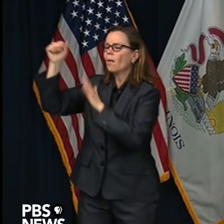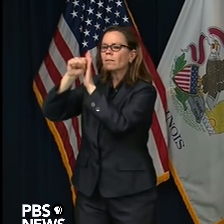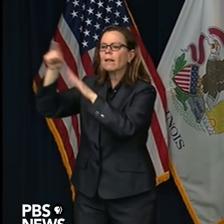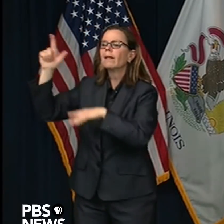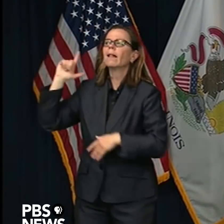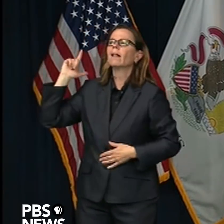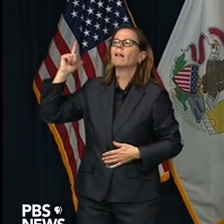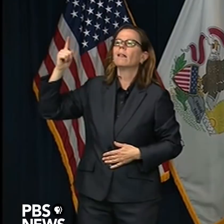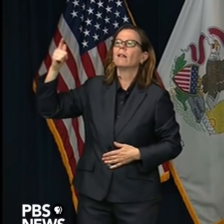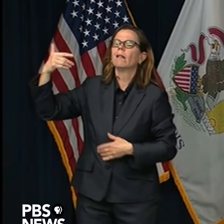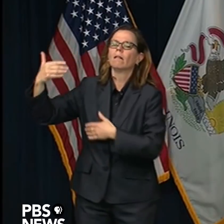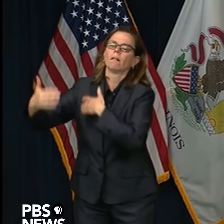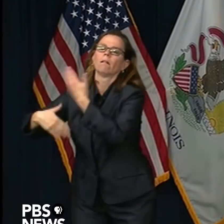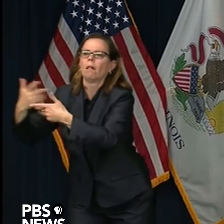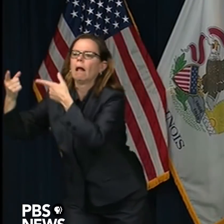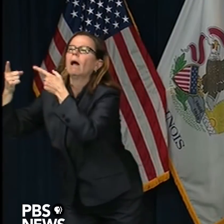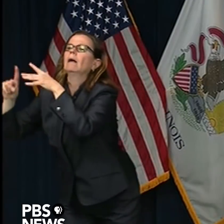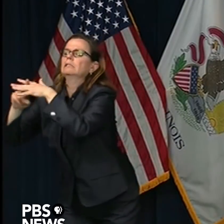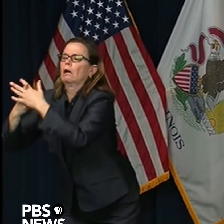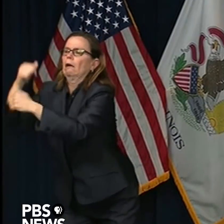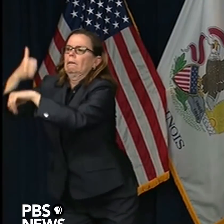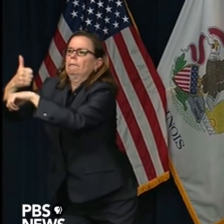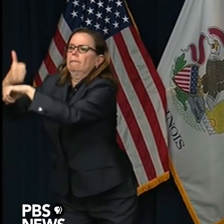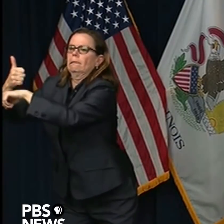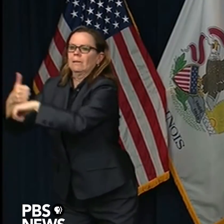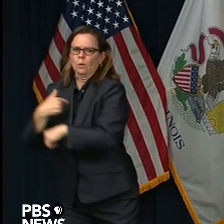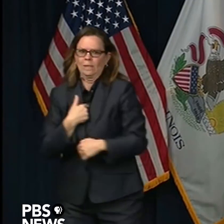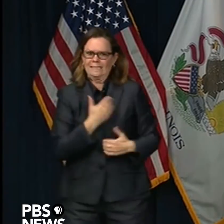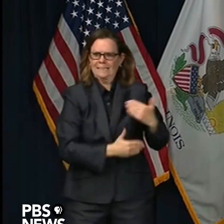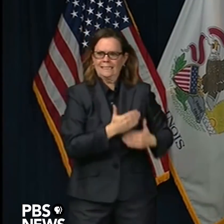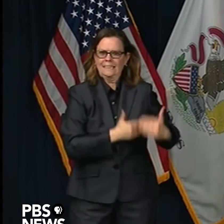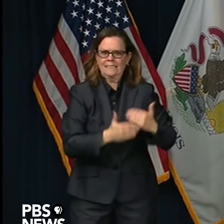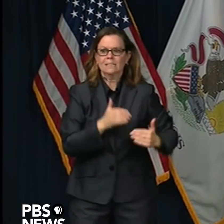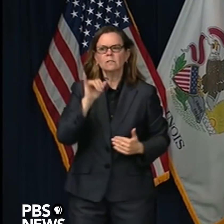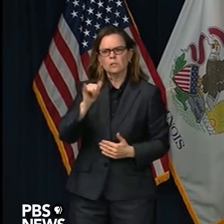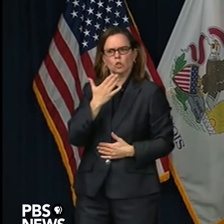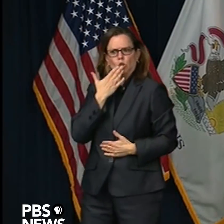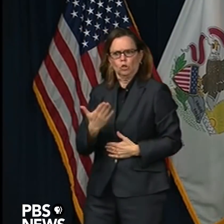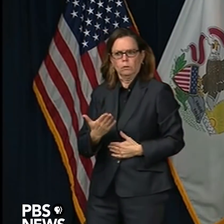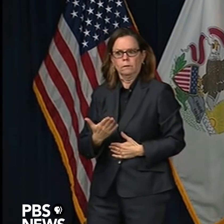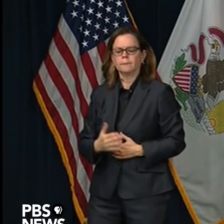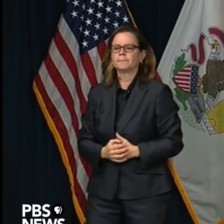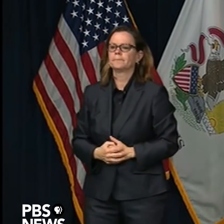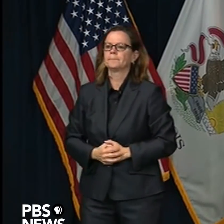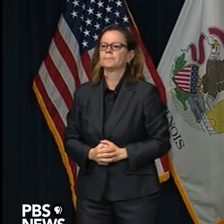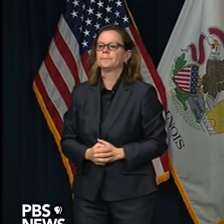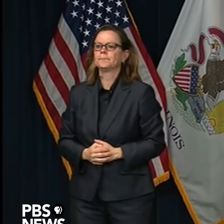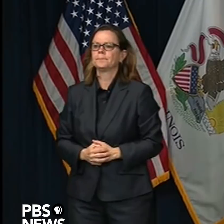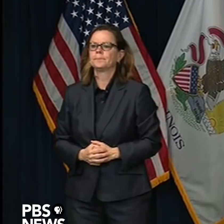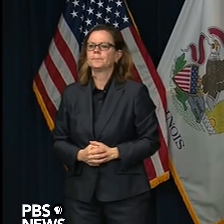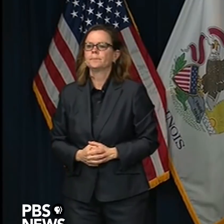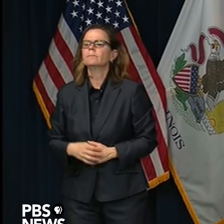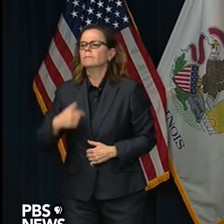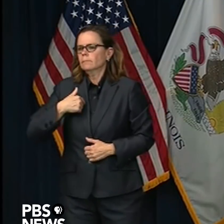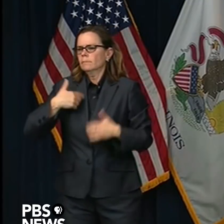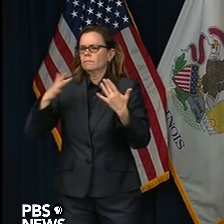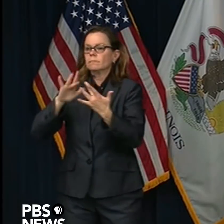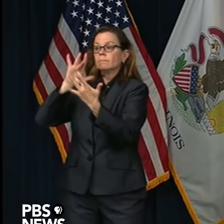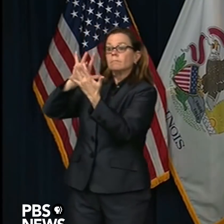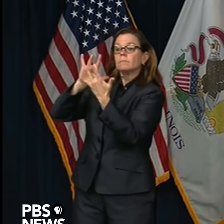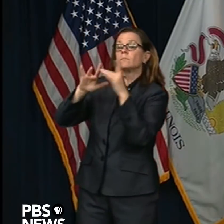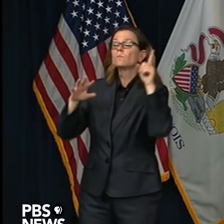You know, I think the other thing I would say is I've called talk to the governor of of Washington a number of times